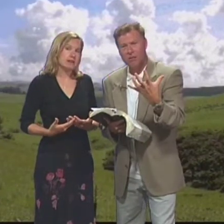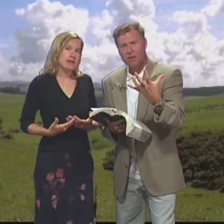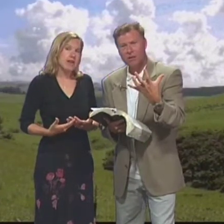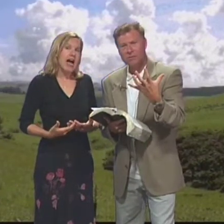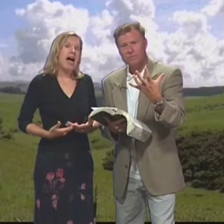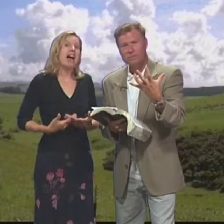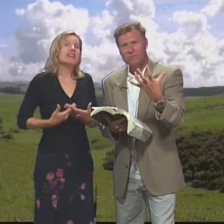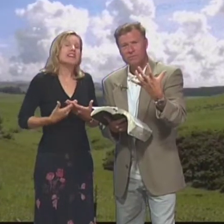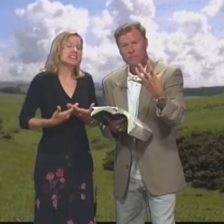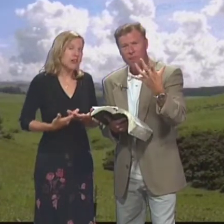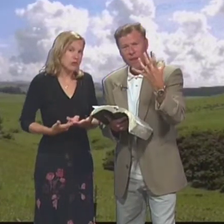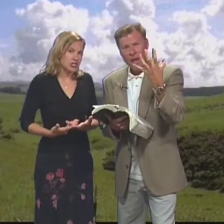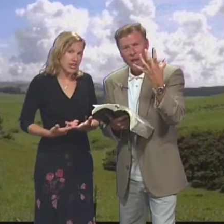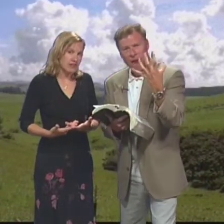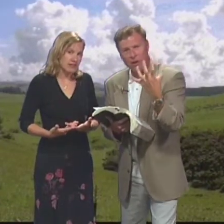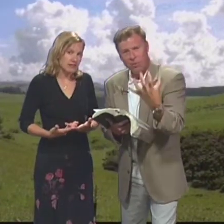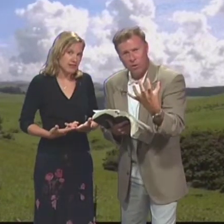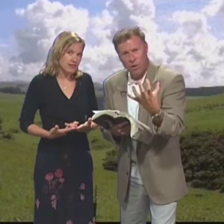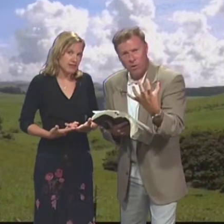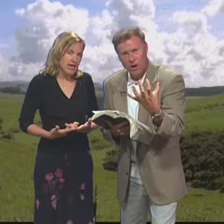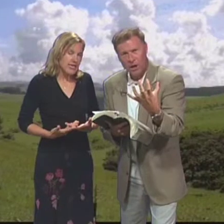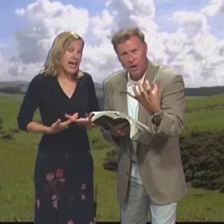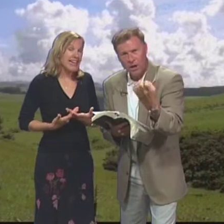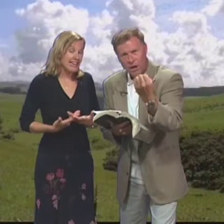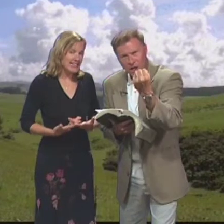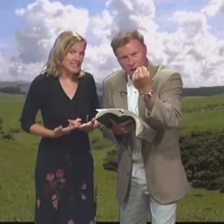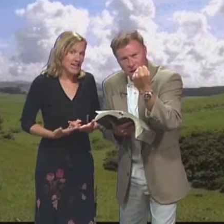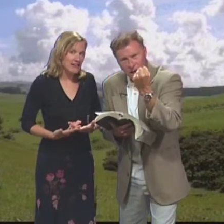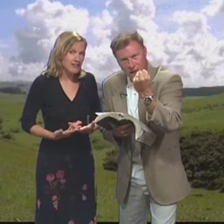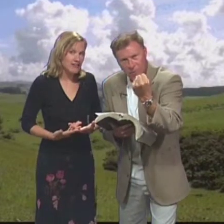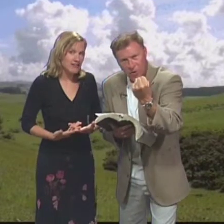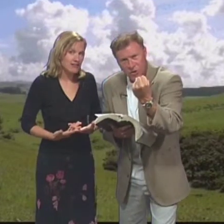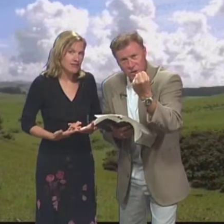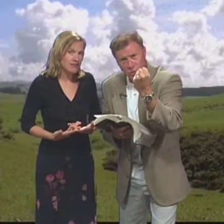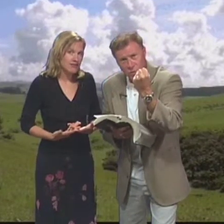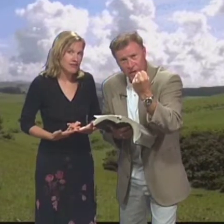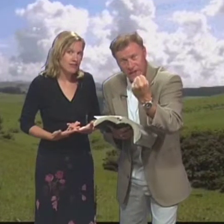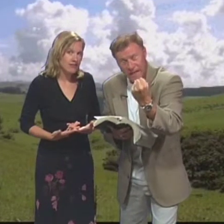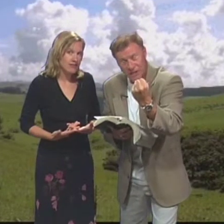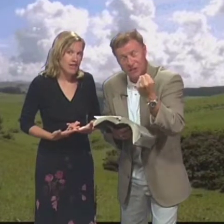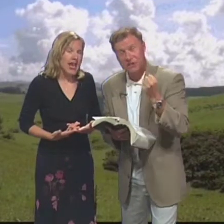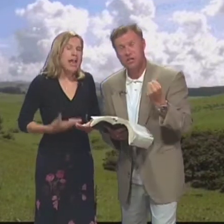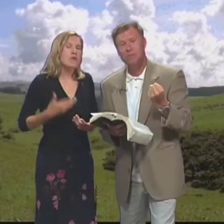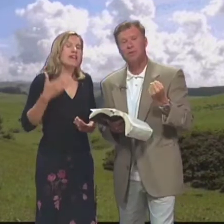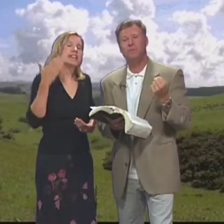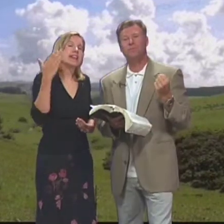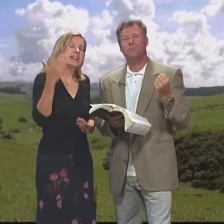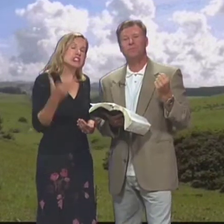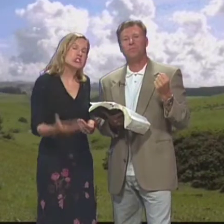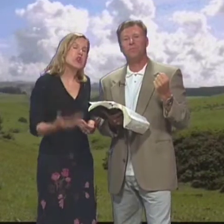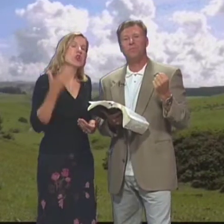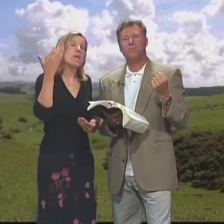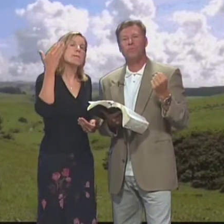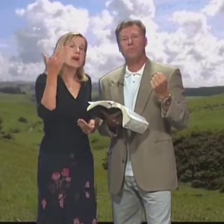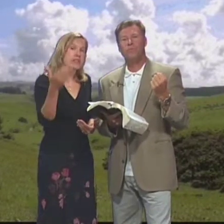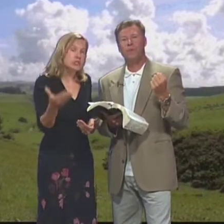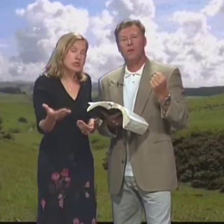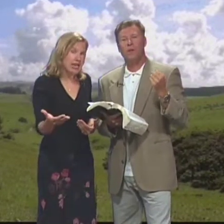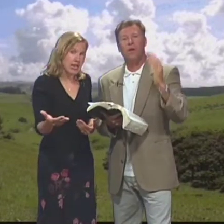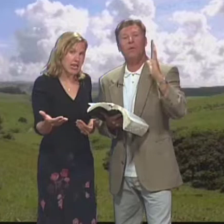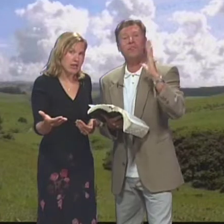Develop A desarrollar And grow Y a crecer In personal relationship En nuestra relación